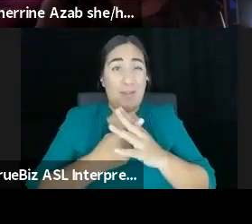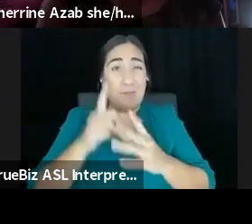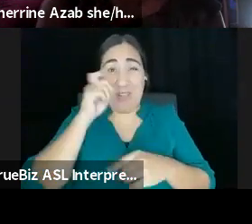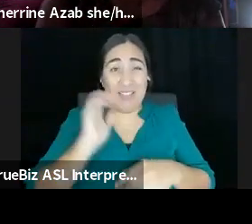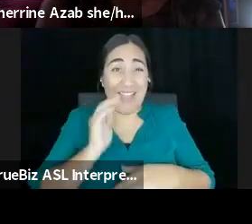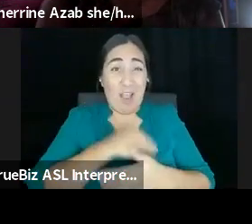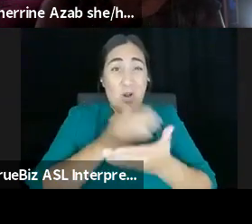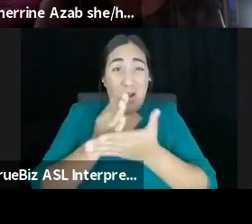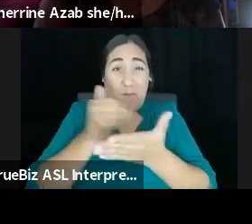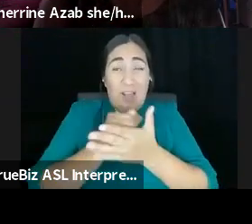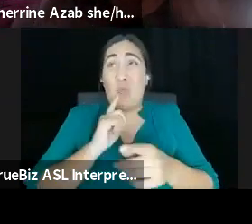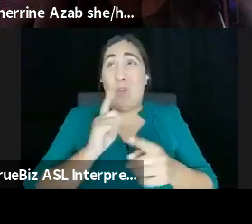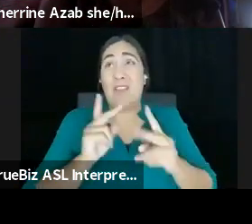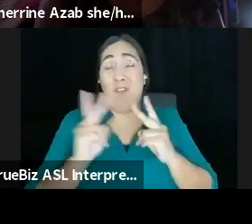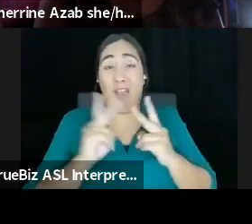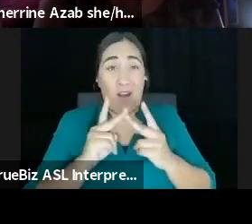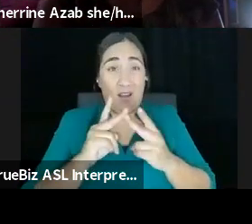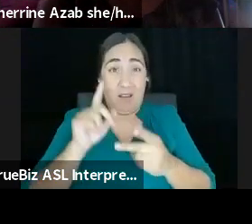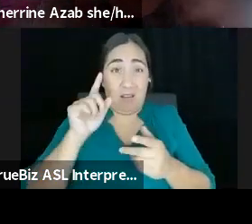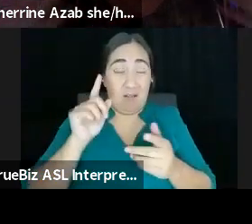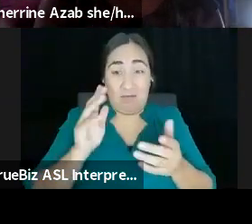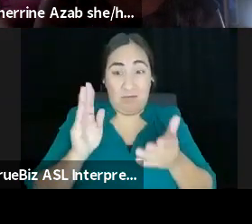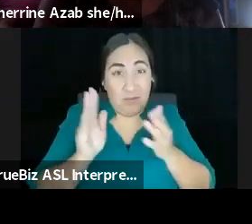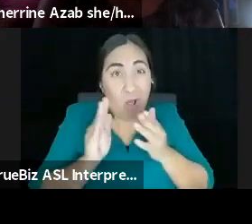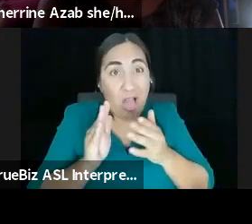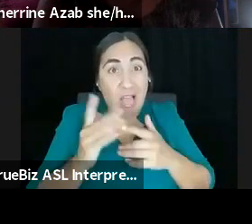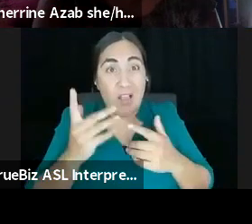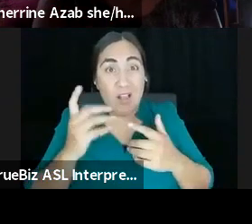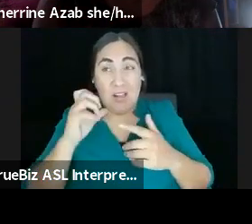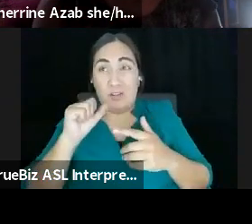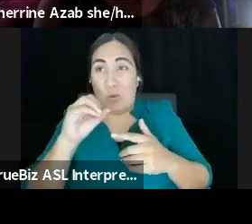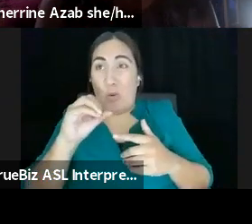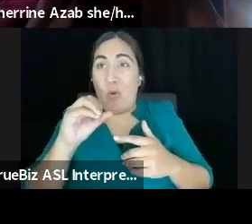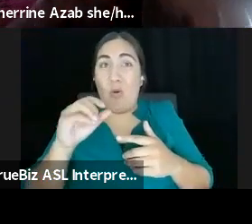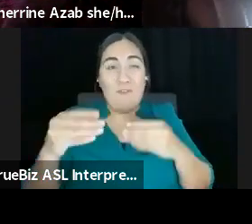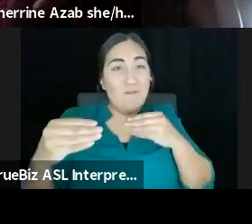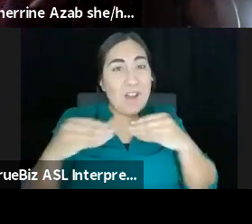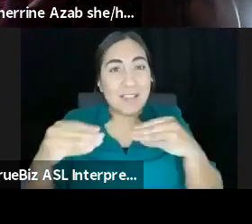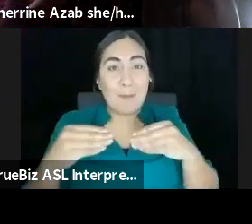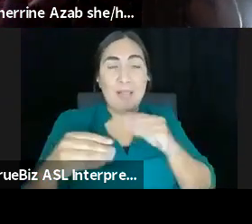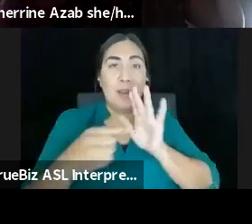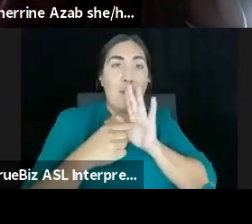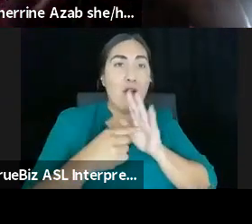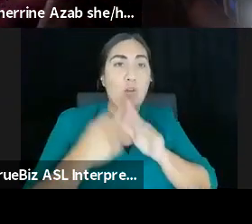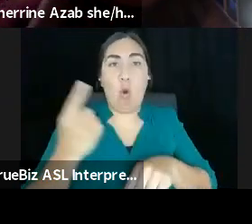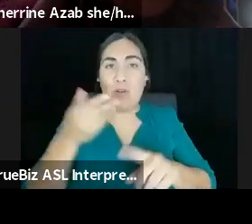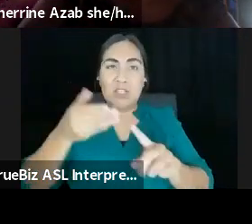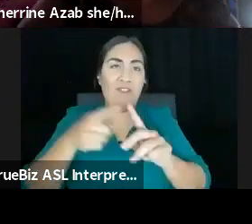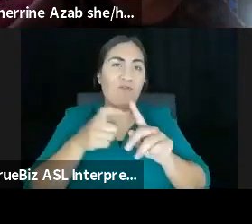over time. Like the flexibility model was always there from the start. Like we took everybody's schedules first and then made the rehearsal schedule